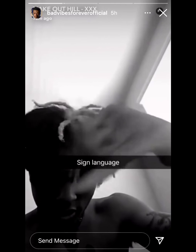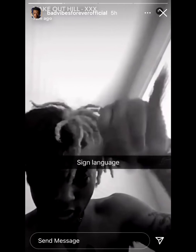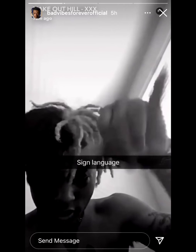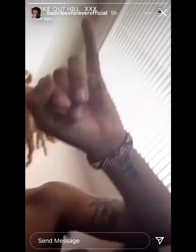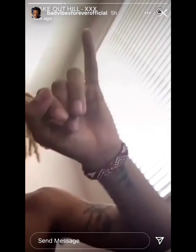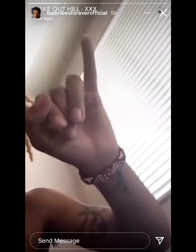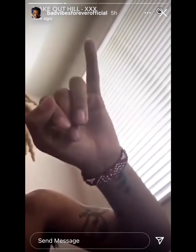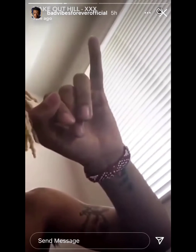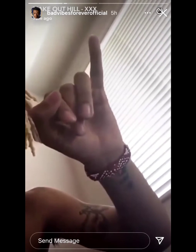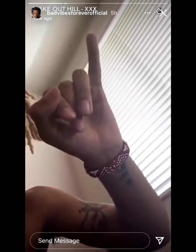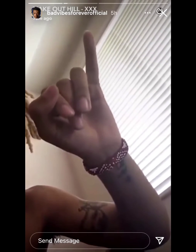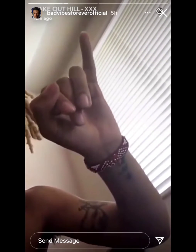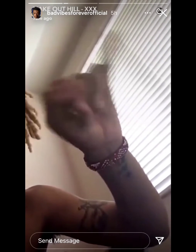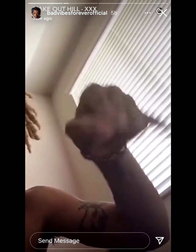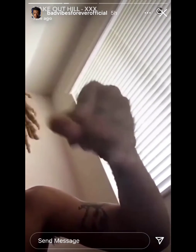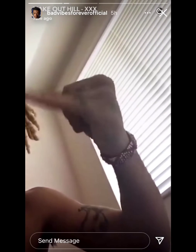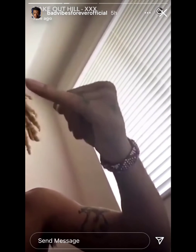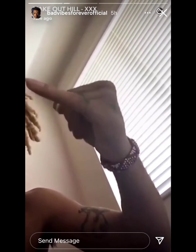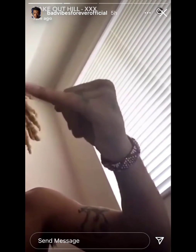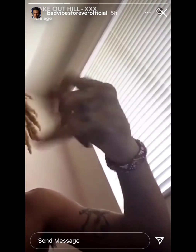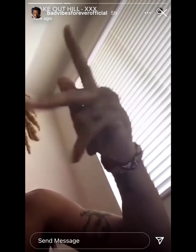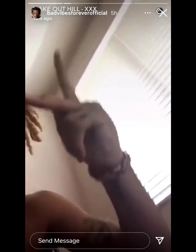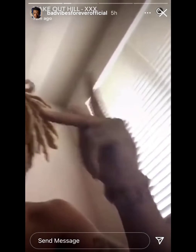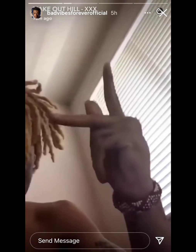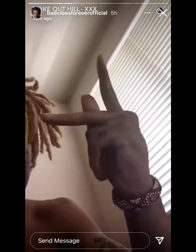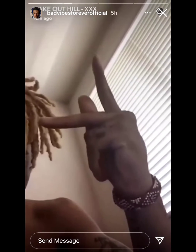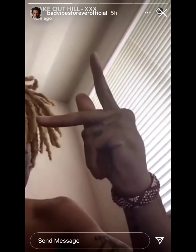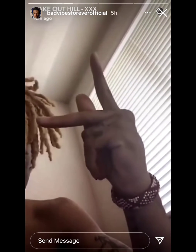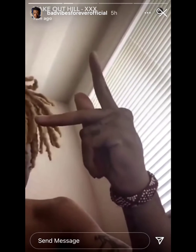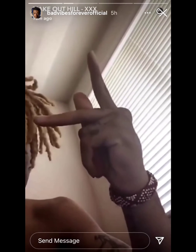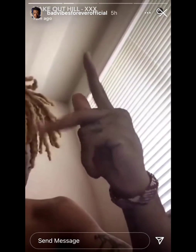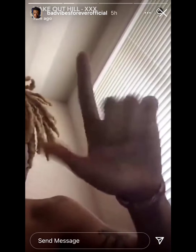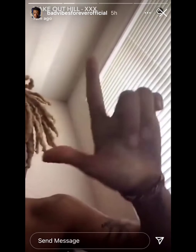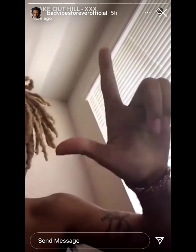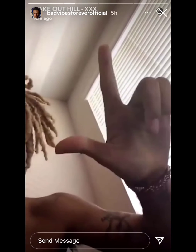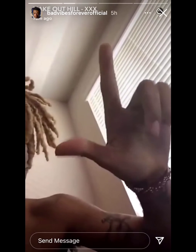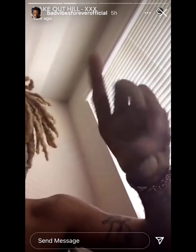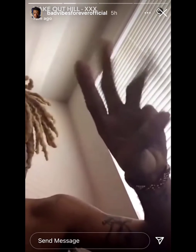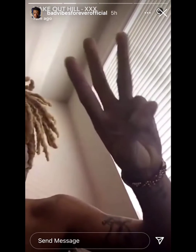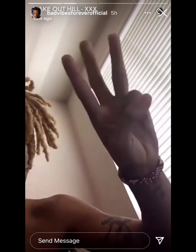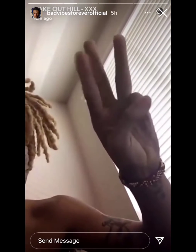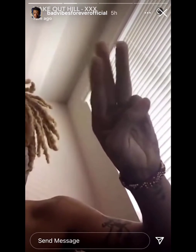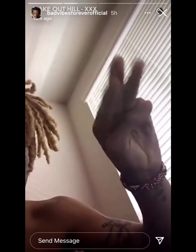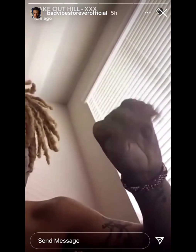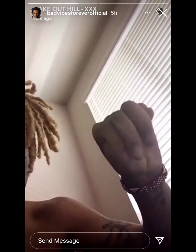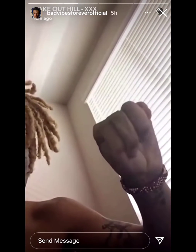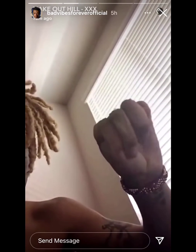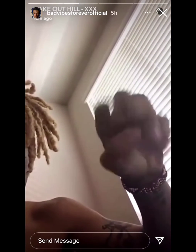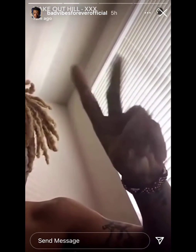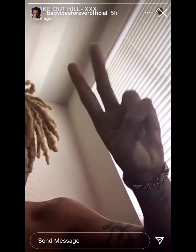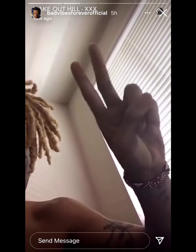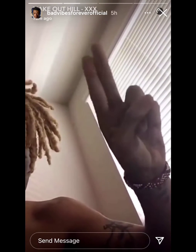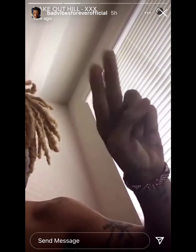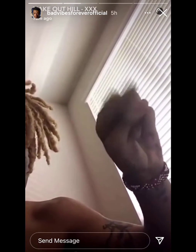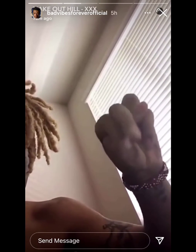I, J, K, L, M, N,